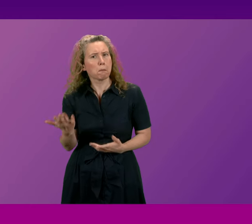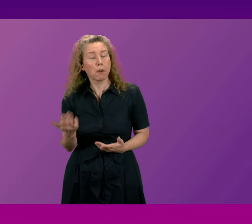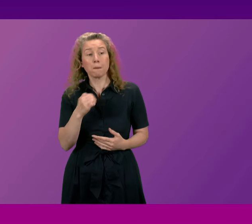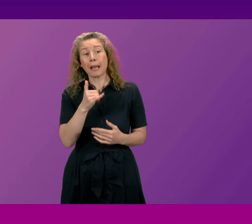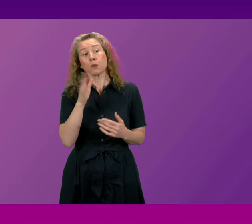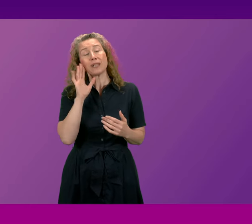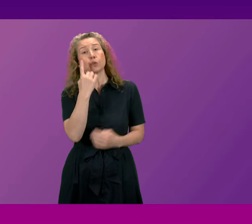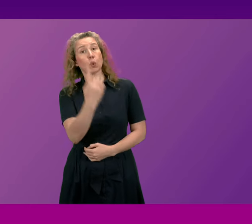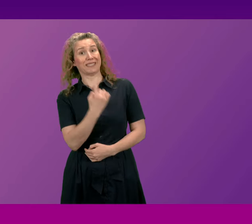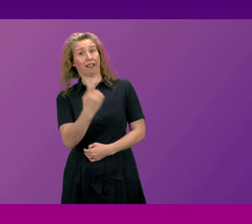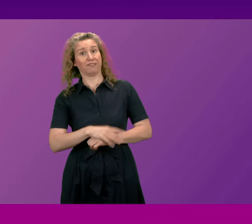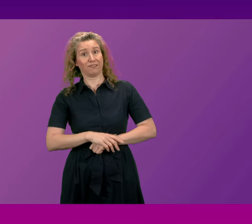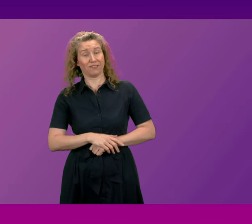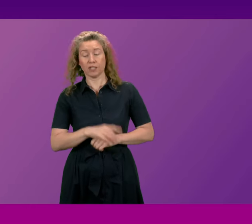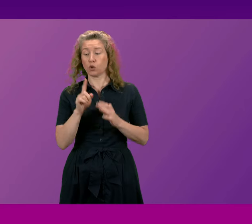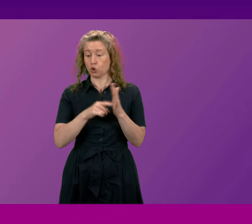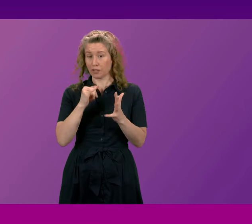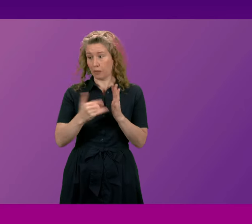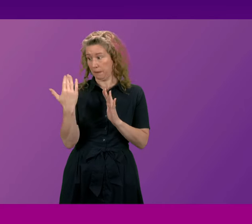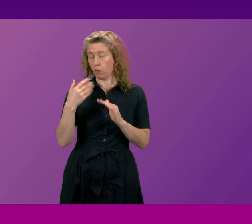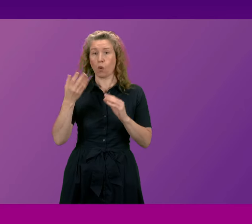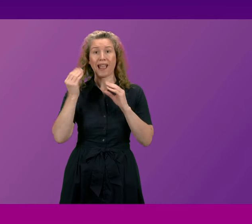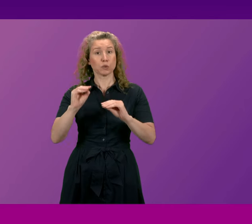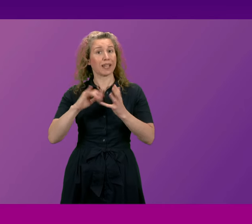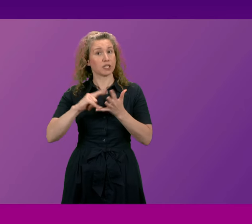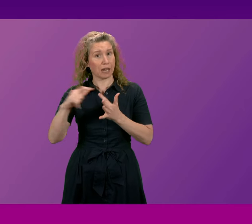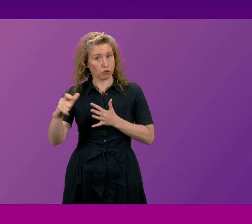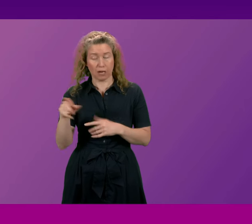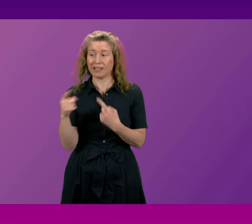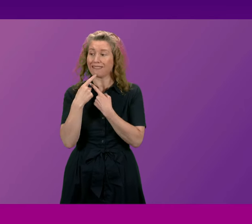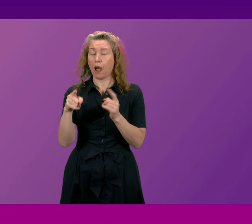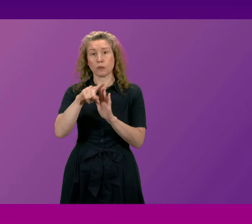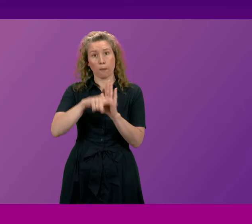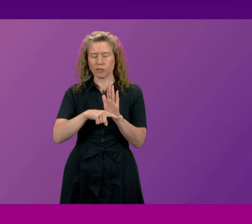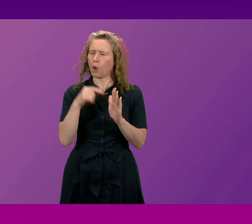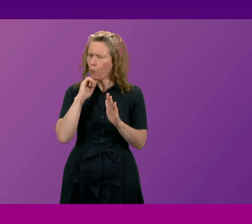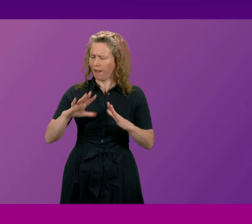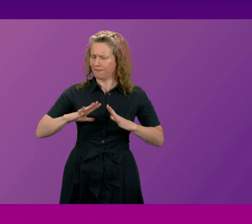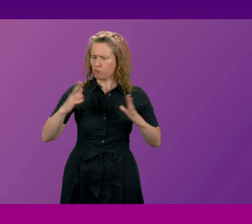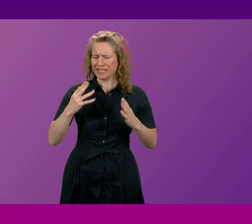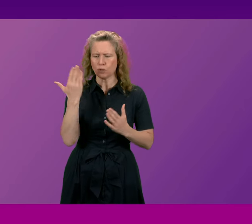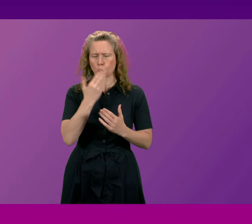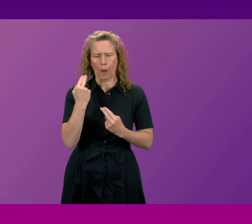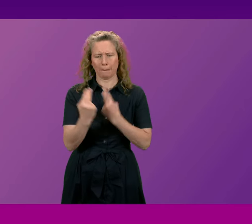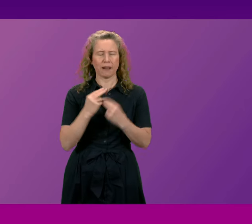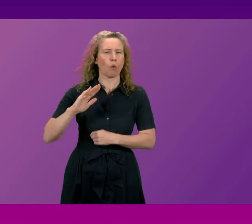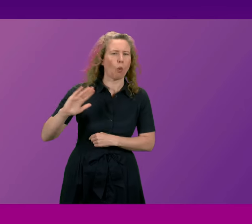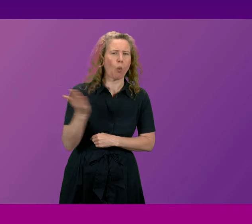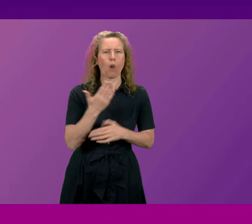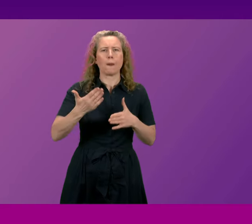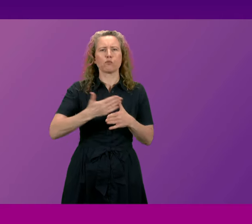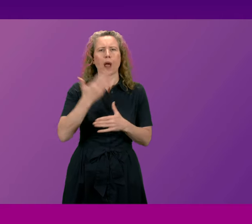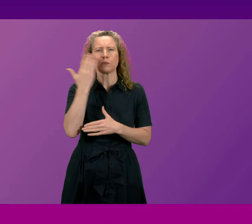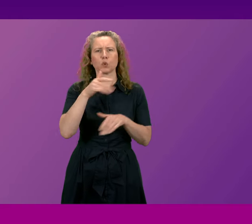to John Swinney. When he was Education Secretary, he announced the policy of free school meals for every primary school pupil in Scotland,